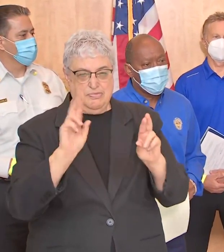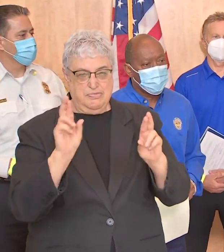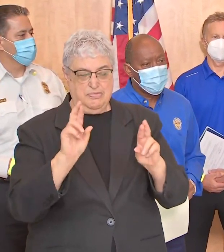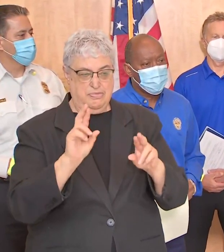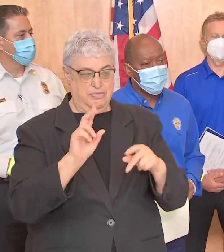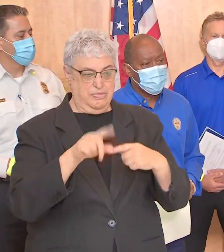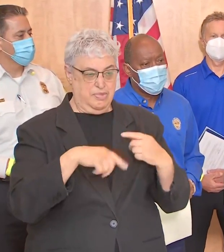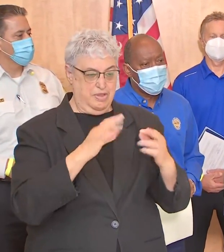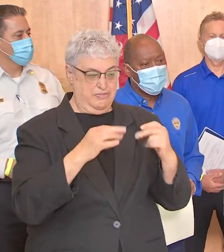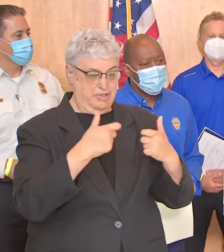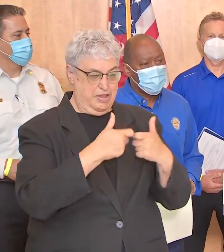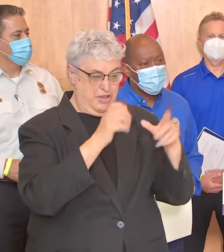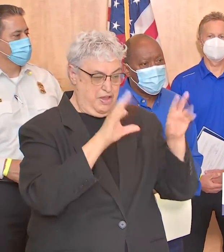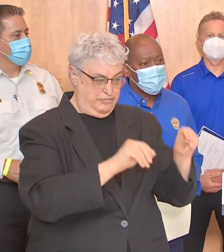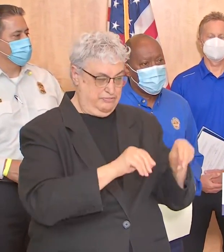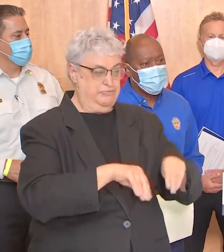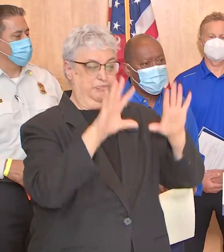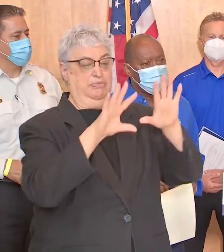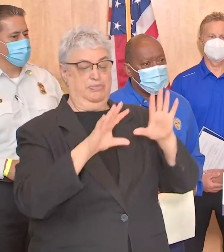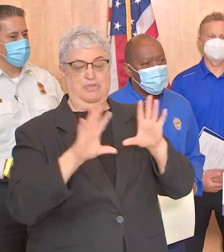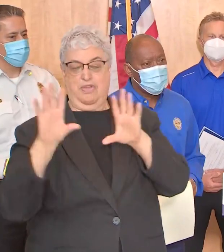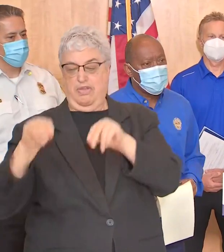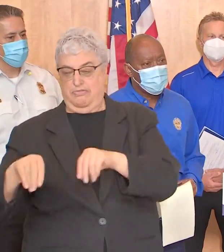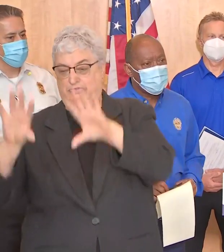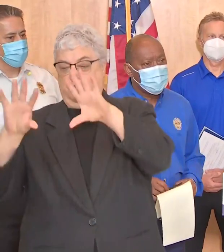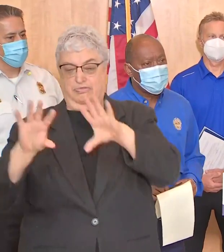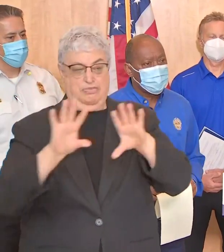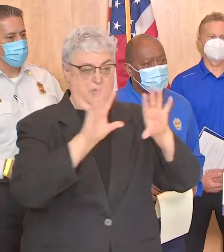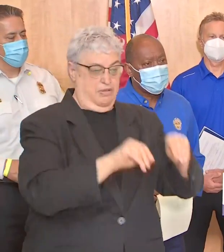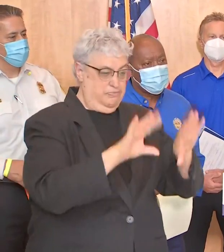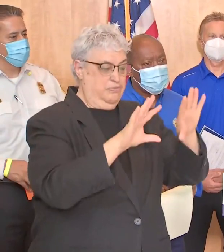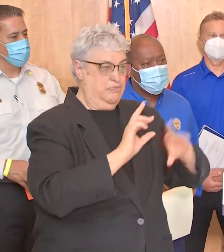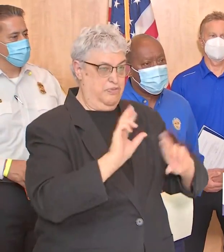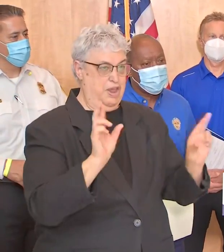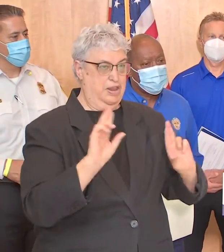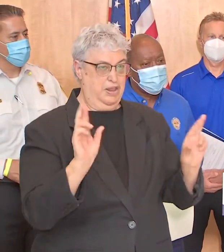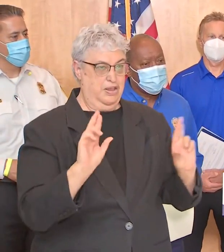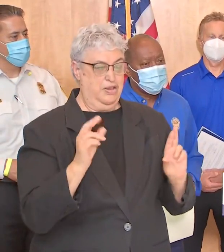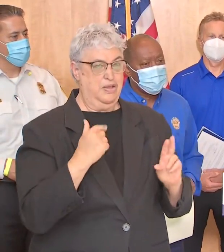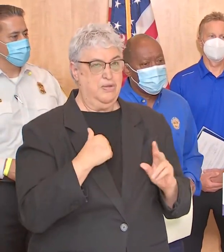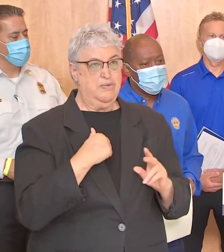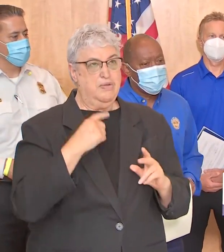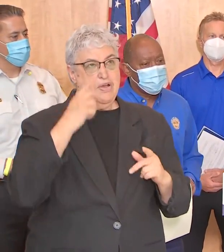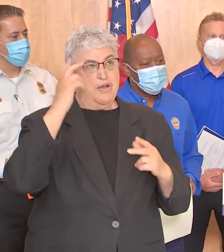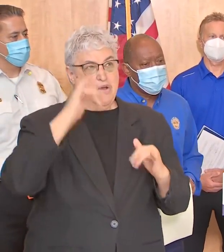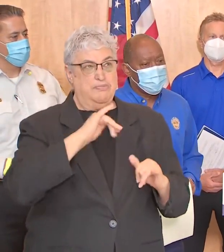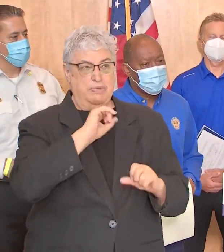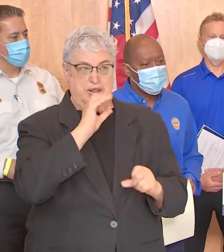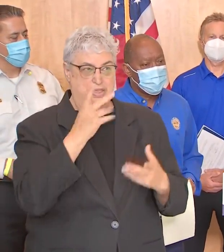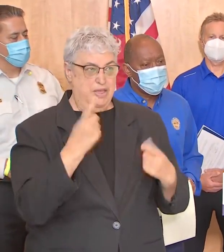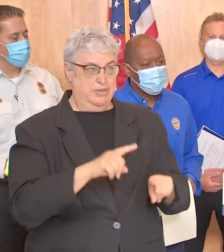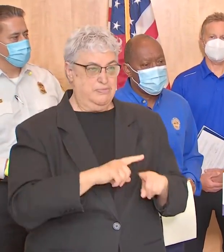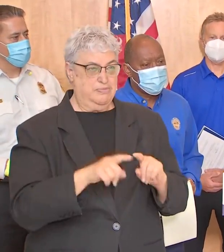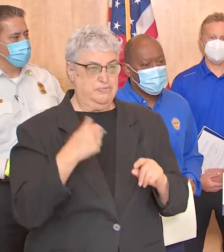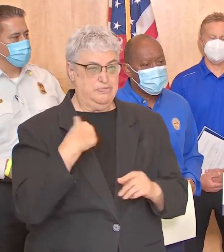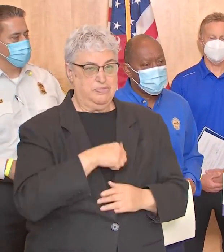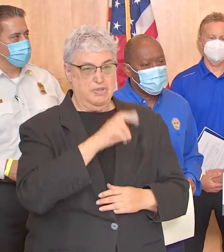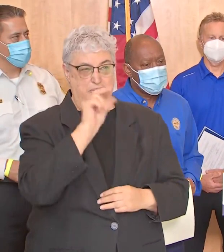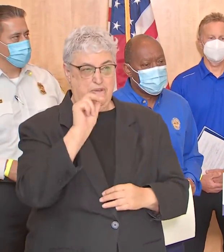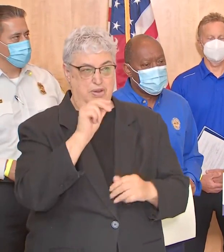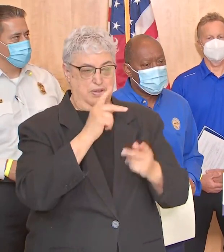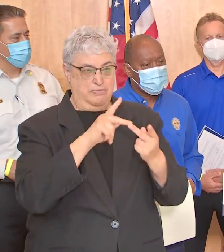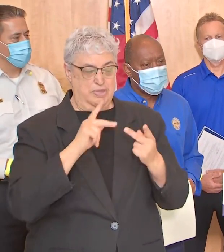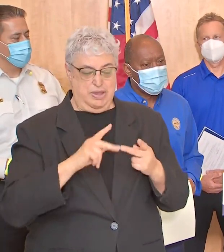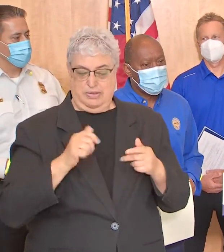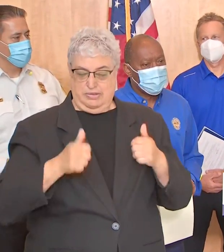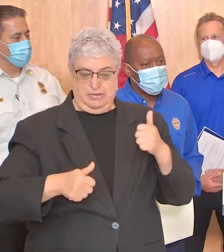wherever the storm lands we definitely have been preparing for the worst we have 30 staging sites